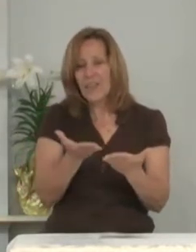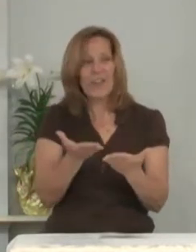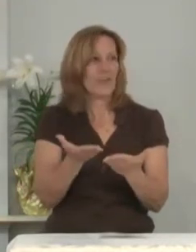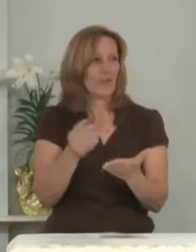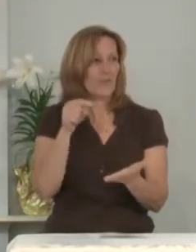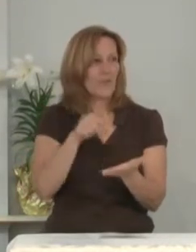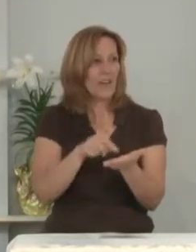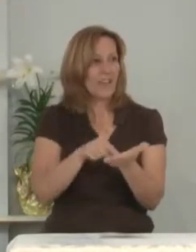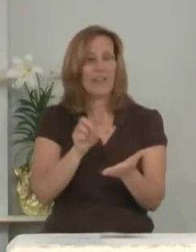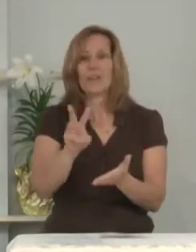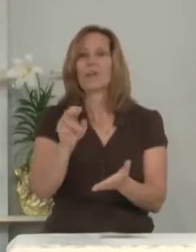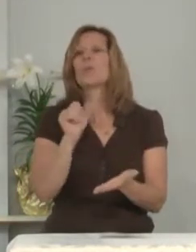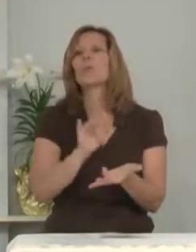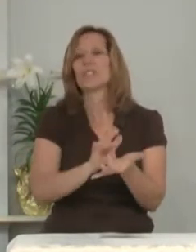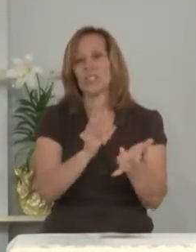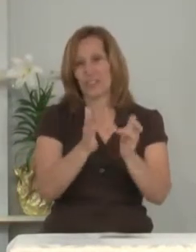Jesus.